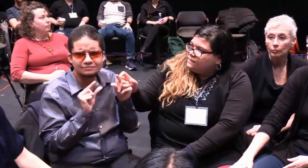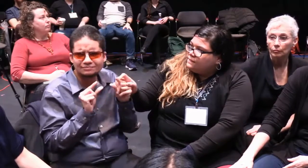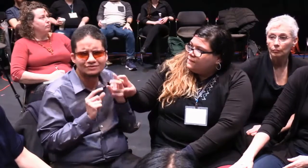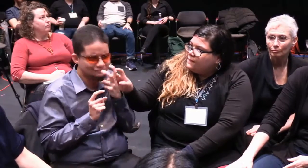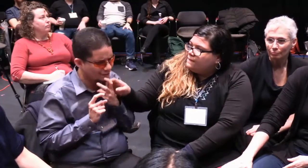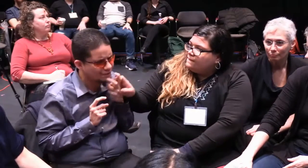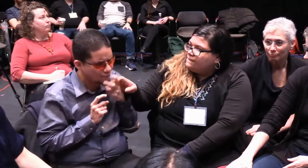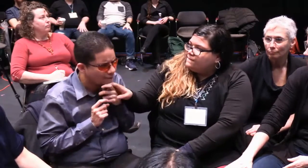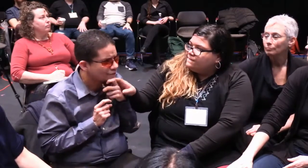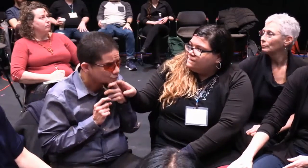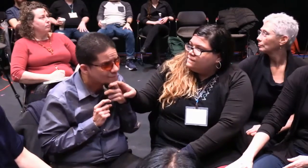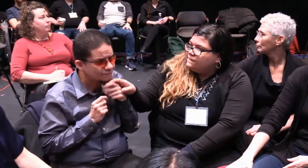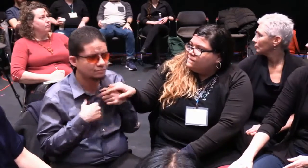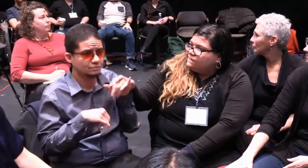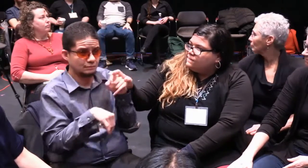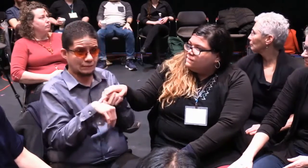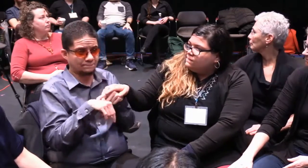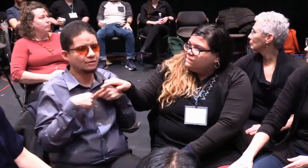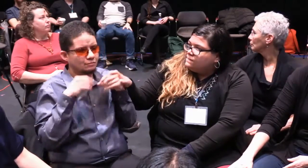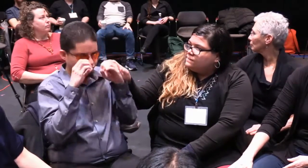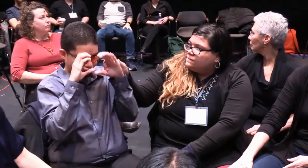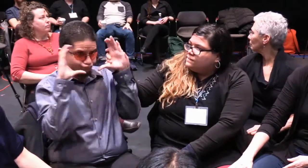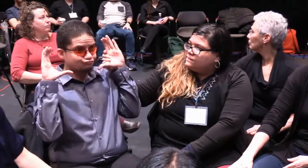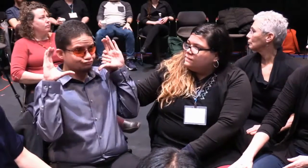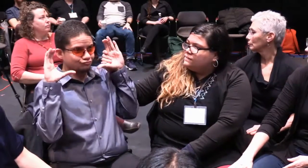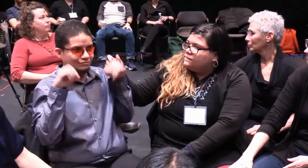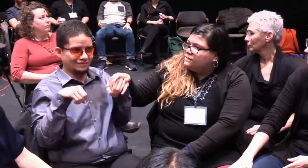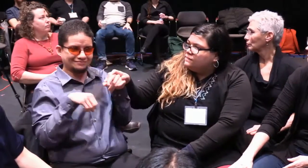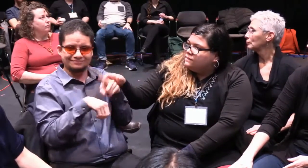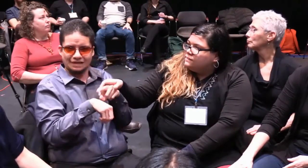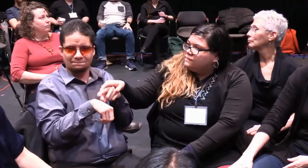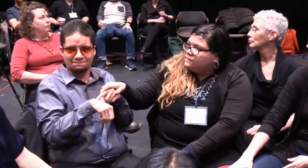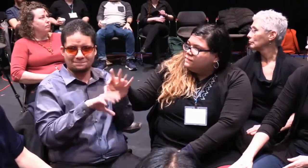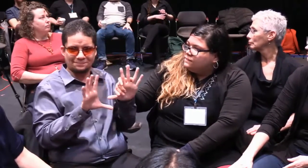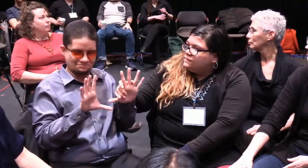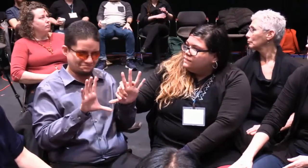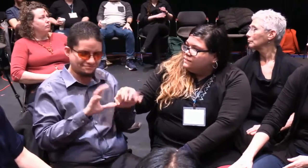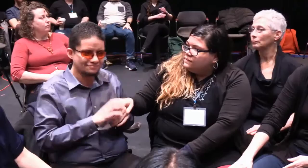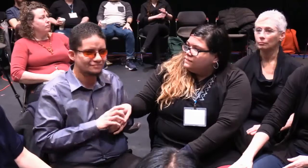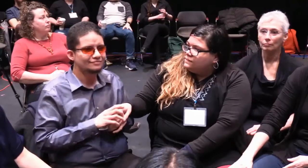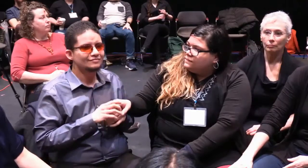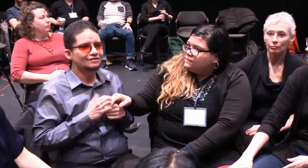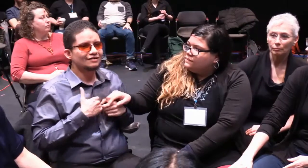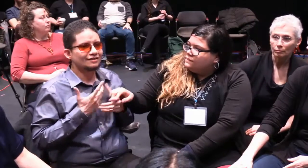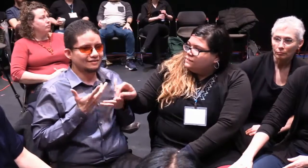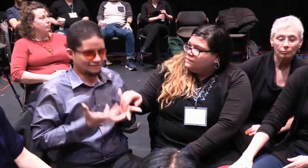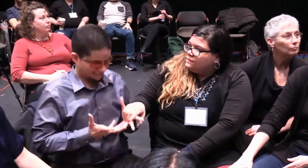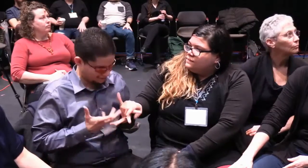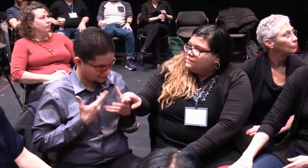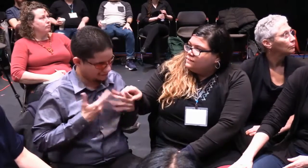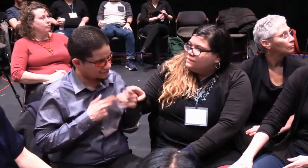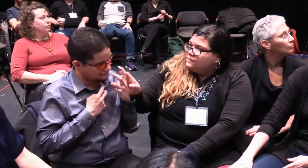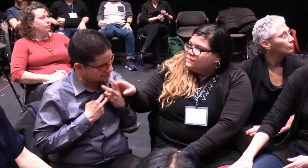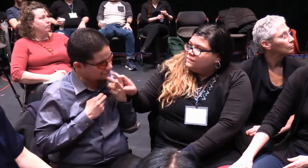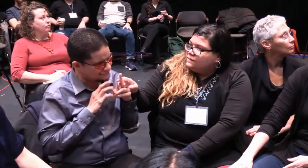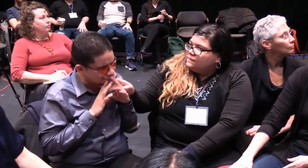And I was used to communicating, trying to lip read Spanish. And at that time I had more vision